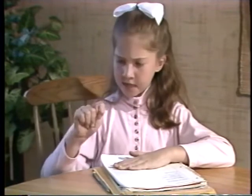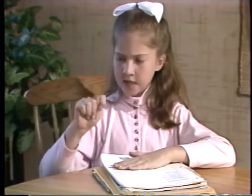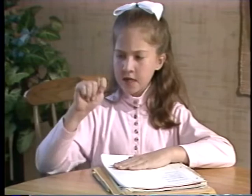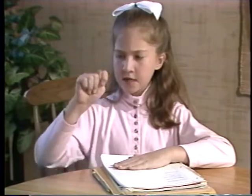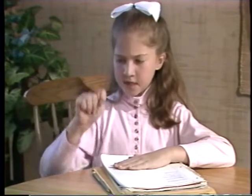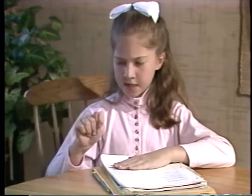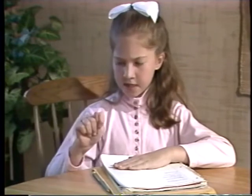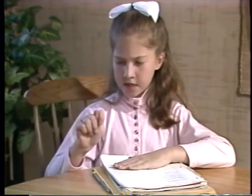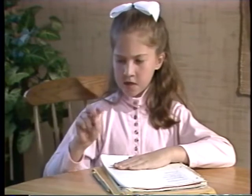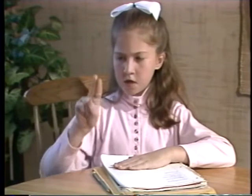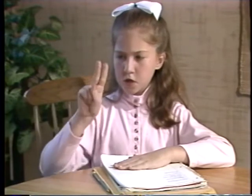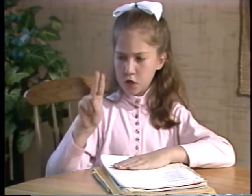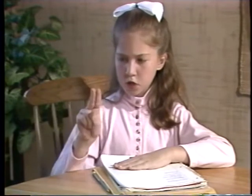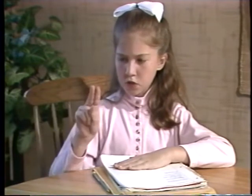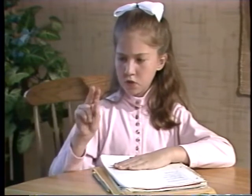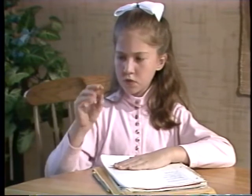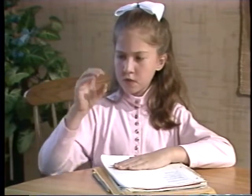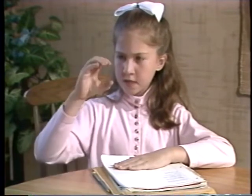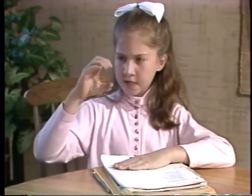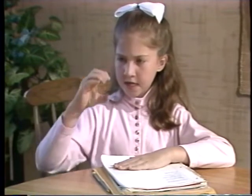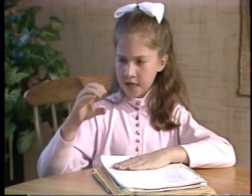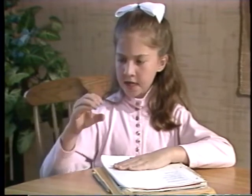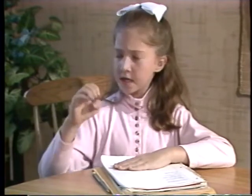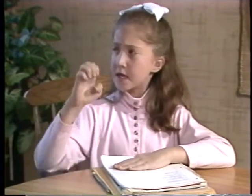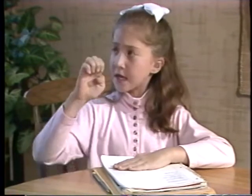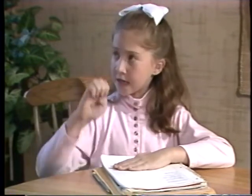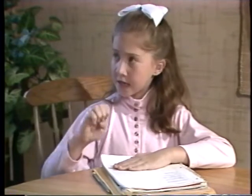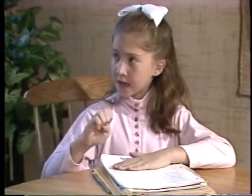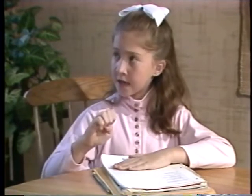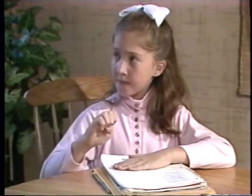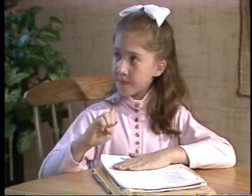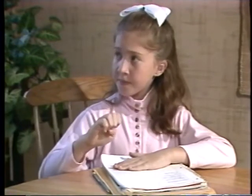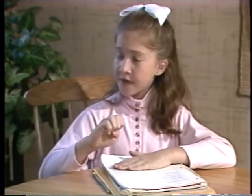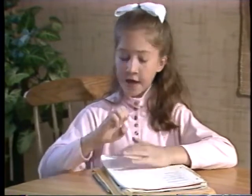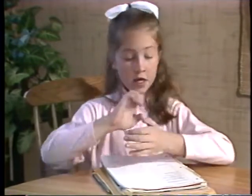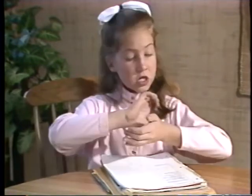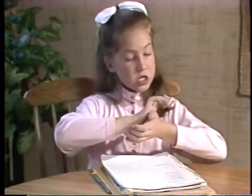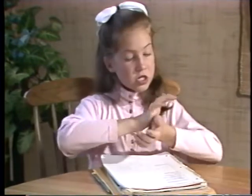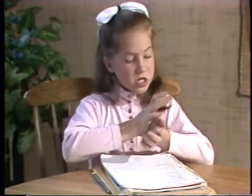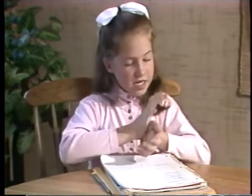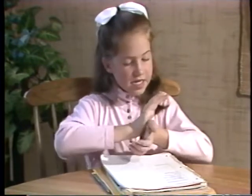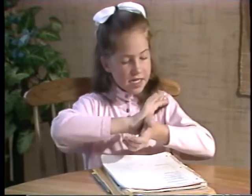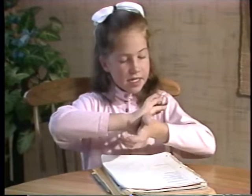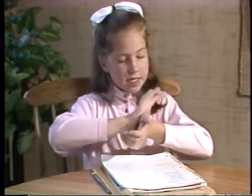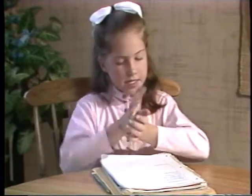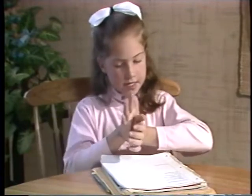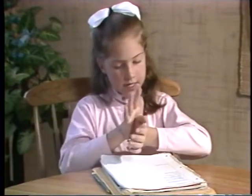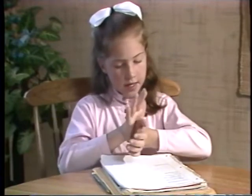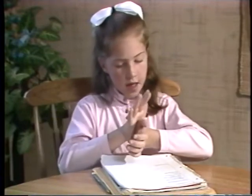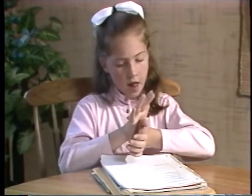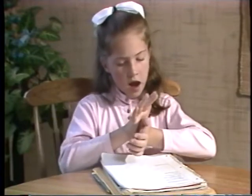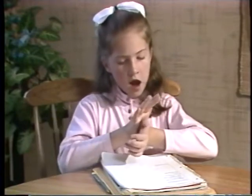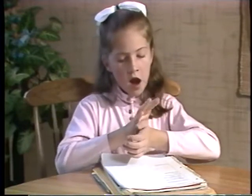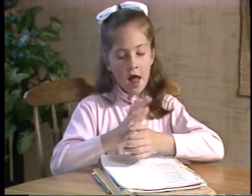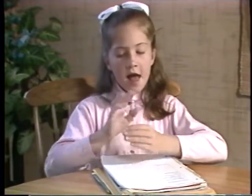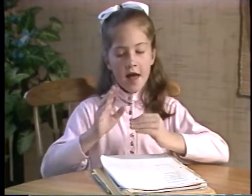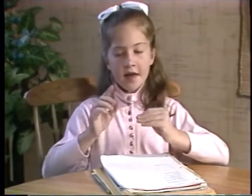-T-U-C-E, cheese, and